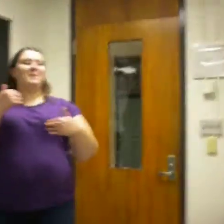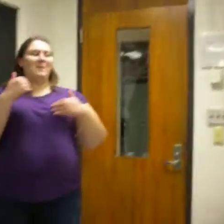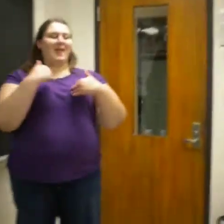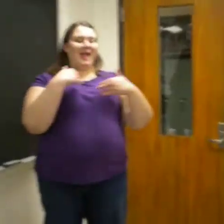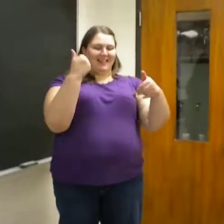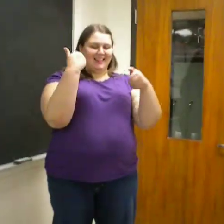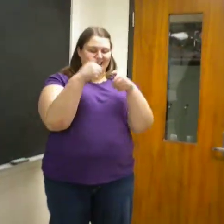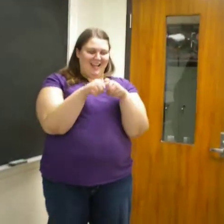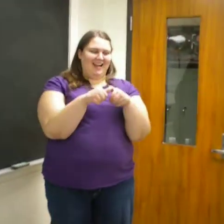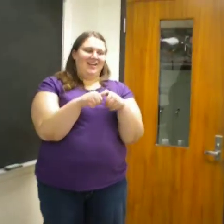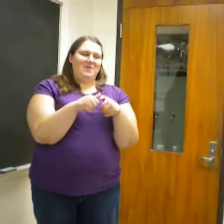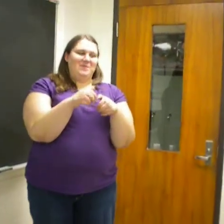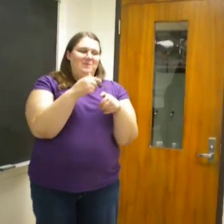Thank you for